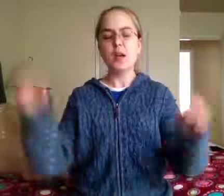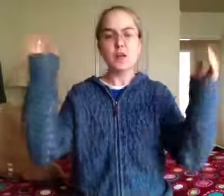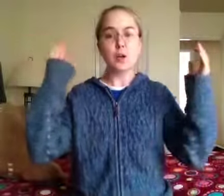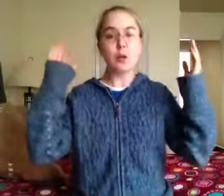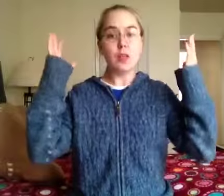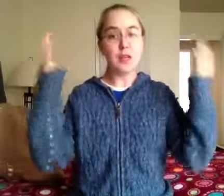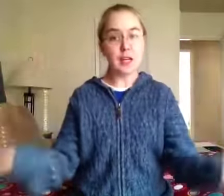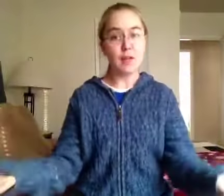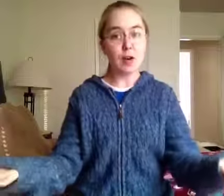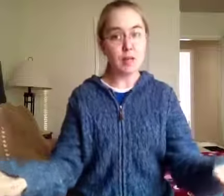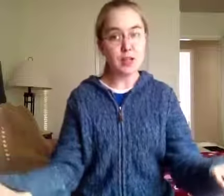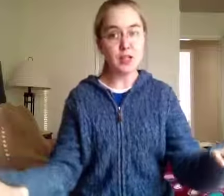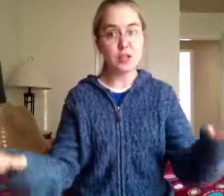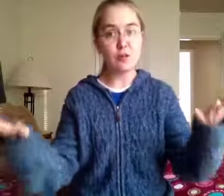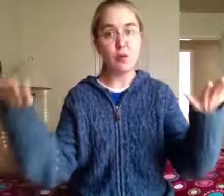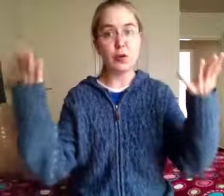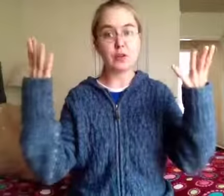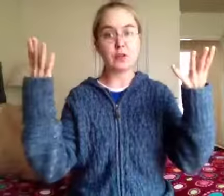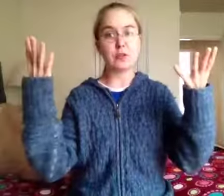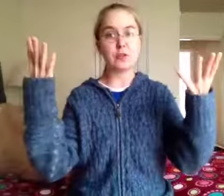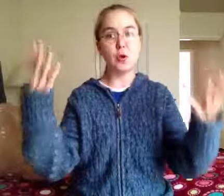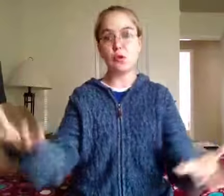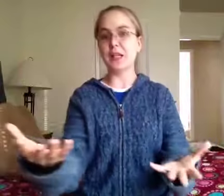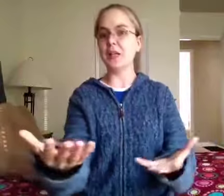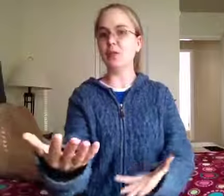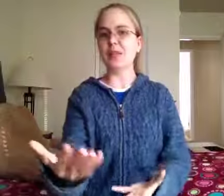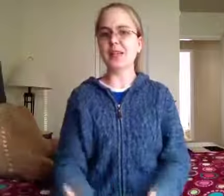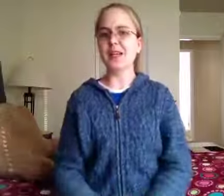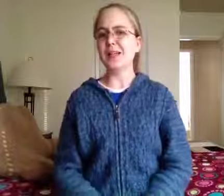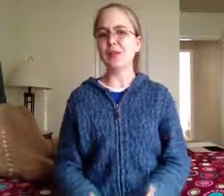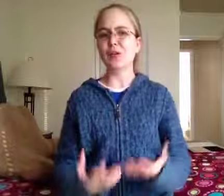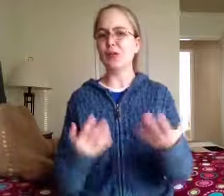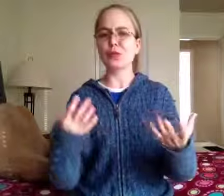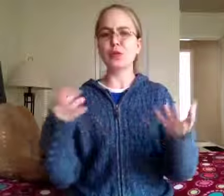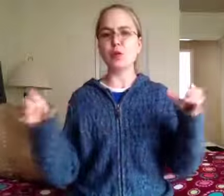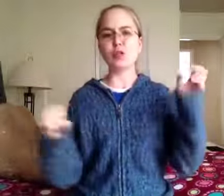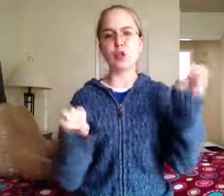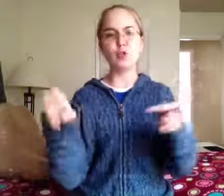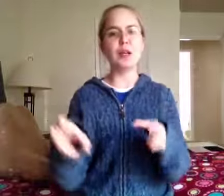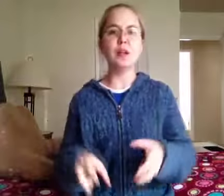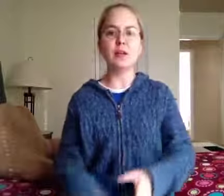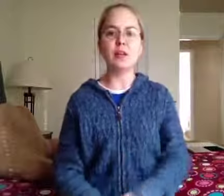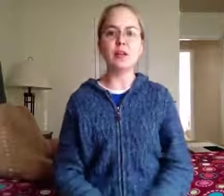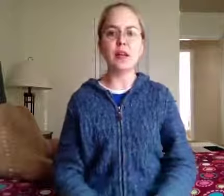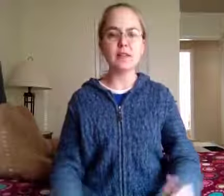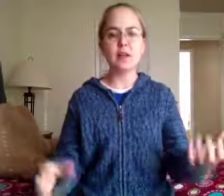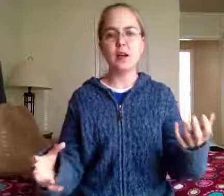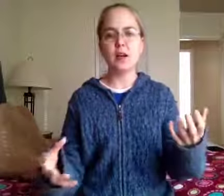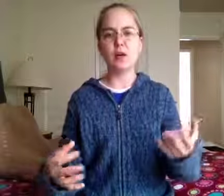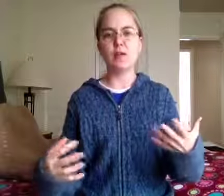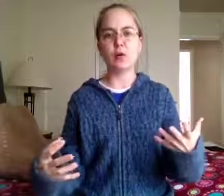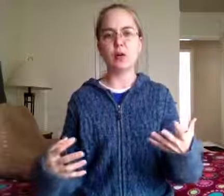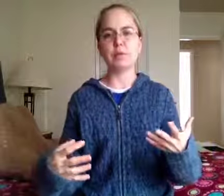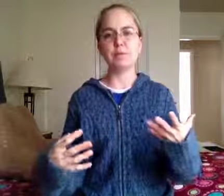So, thank you very much for tuning in once again, even though I don't think you can tune in on the internet, uh, for...